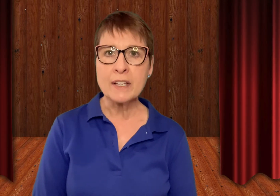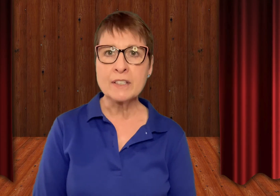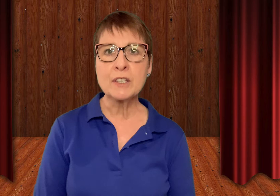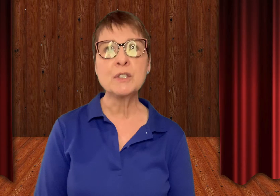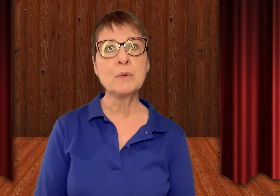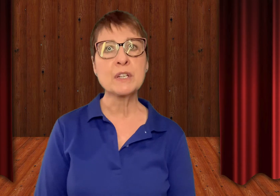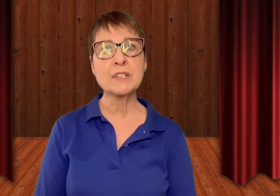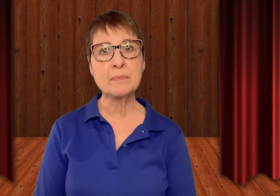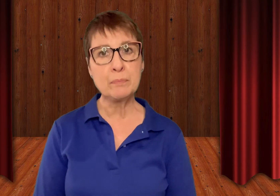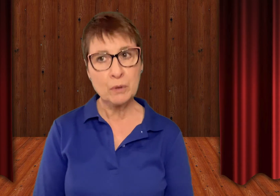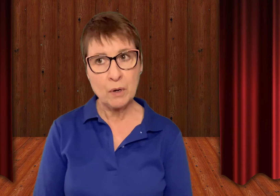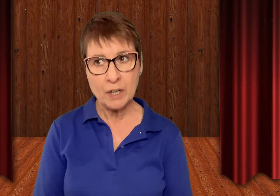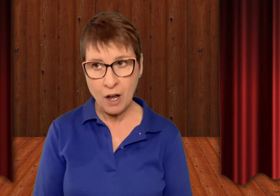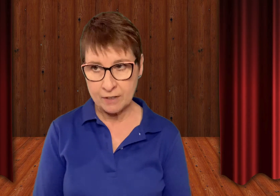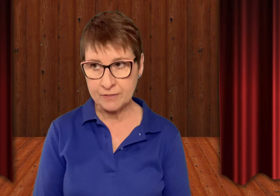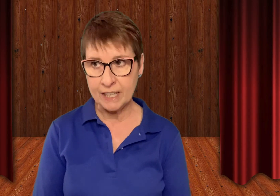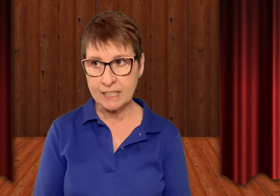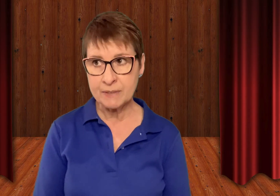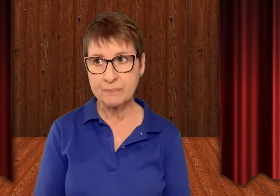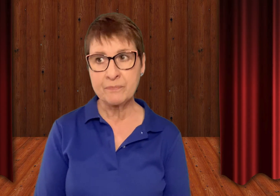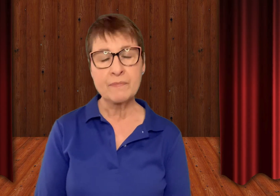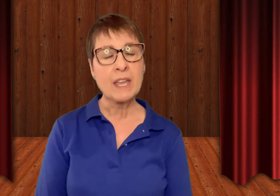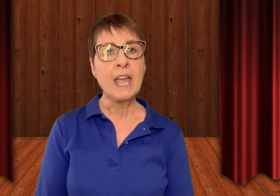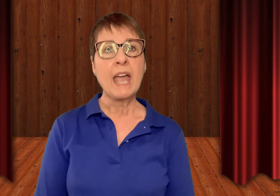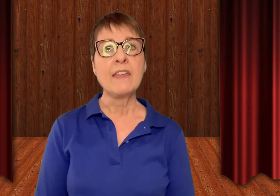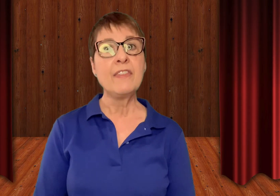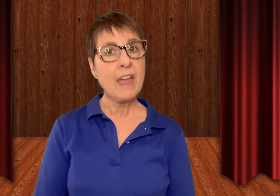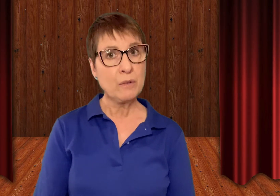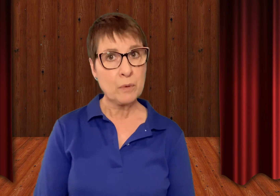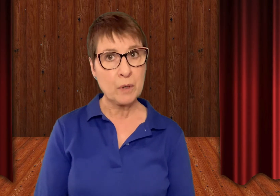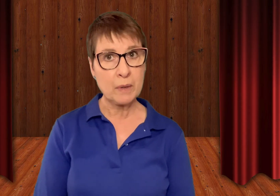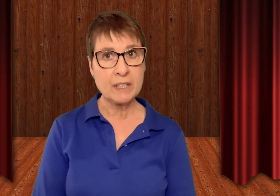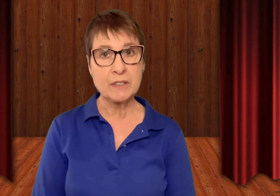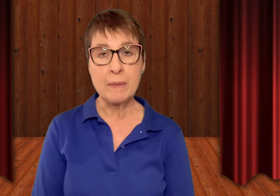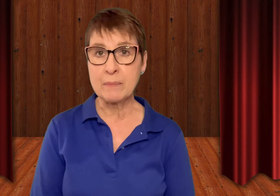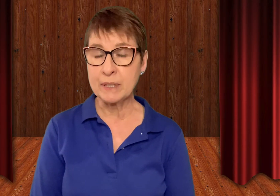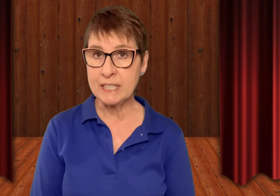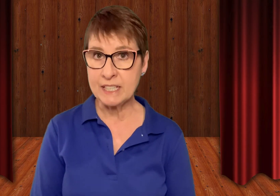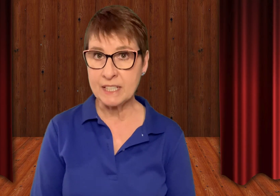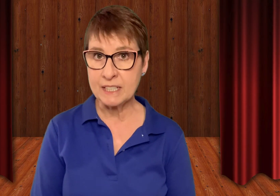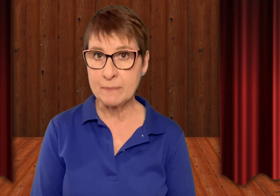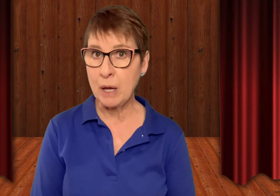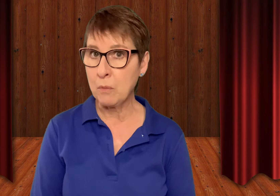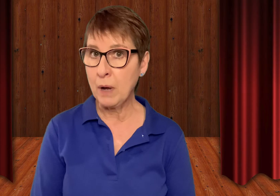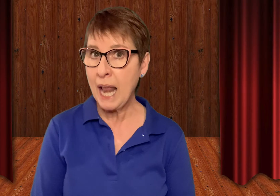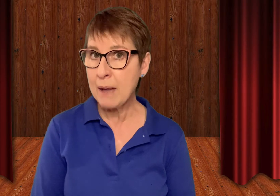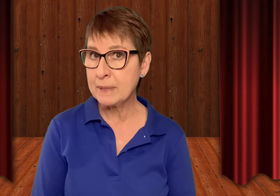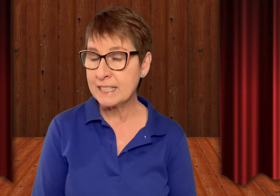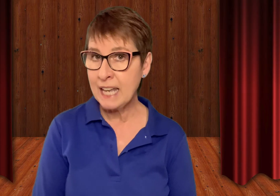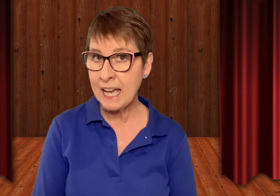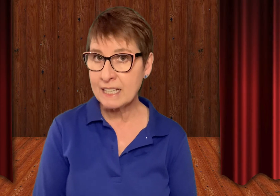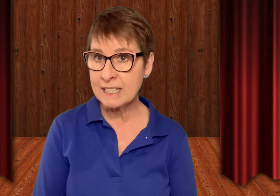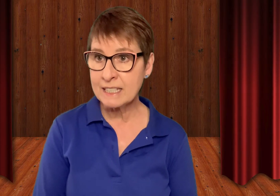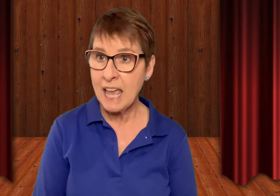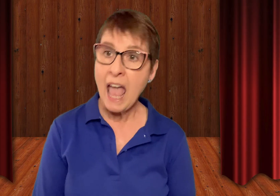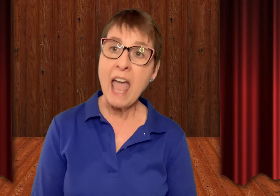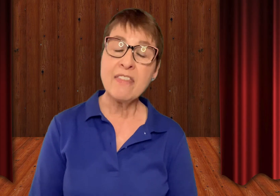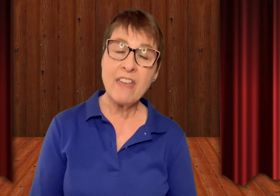to explore conflict. And then we're going to make predictions about what happens next. And then